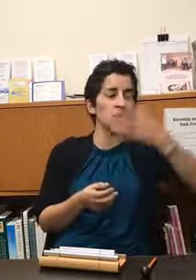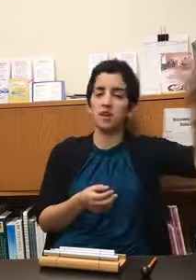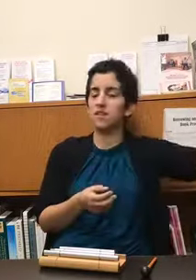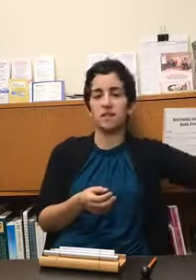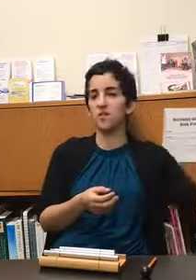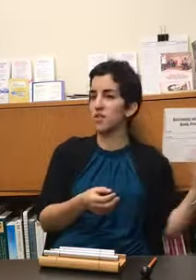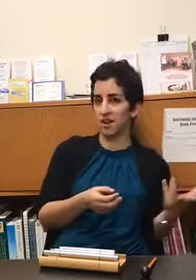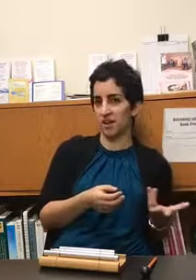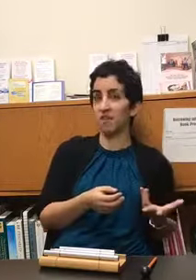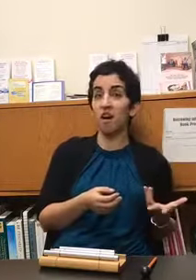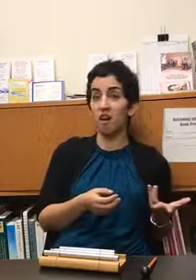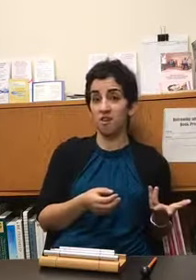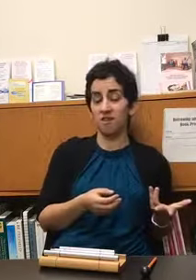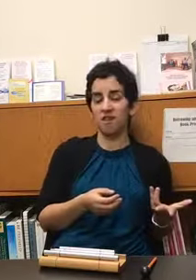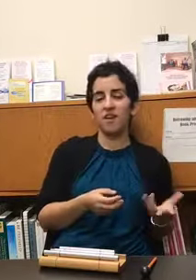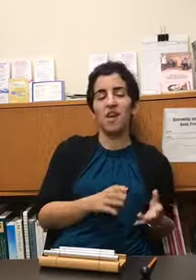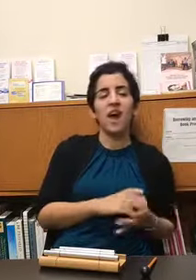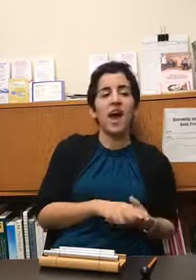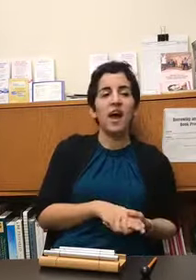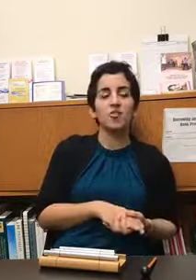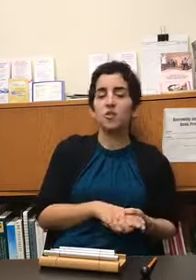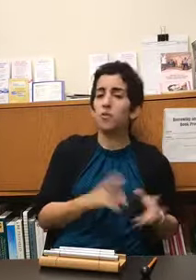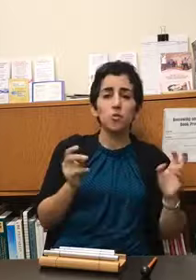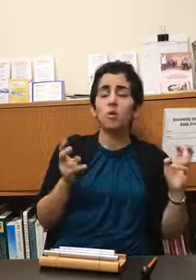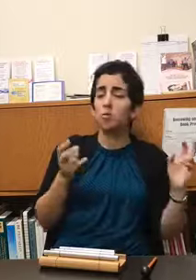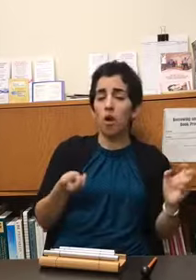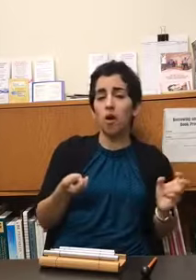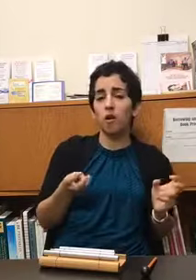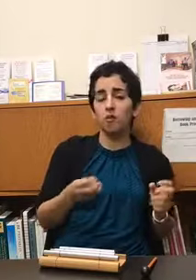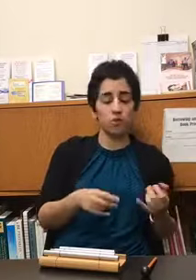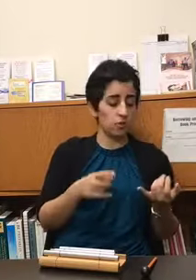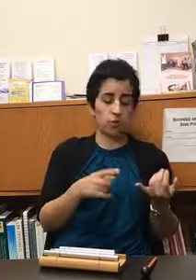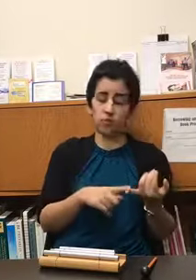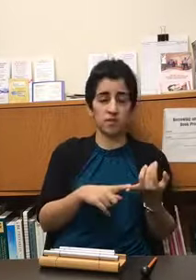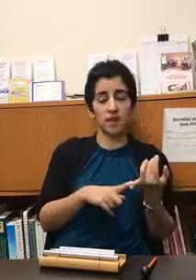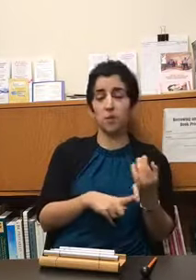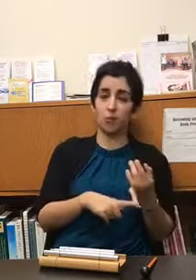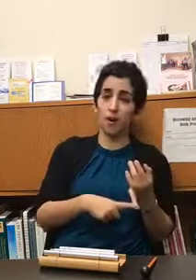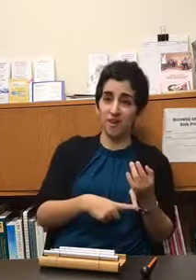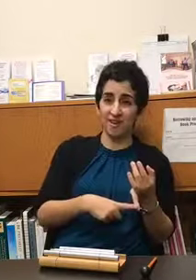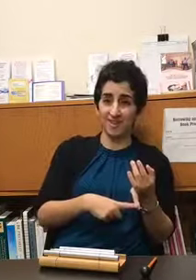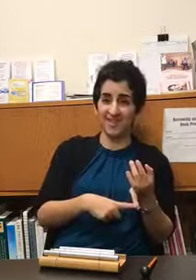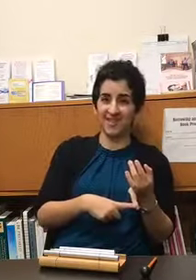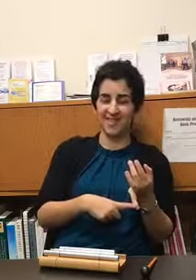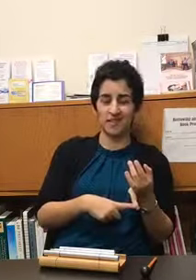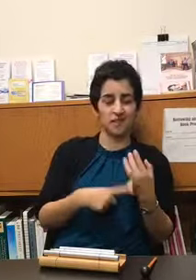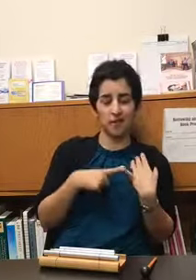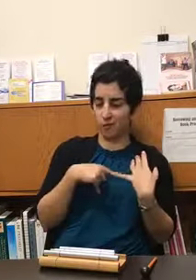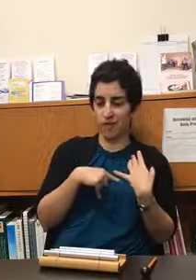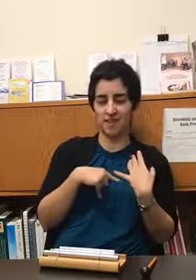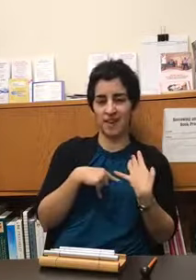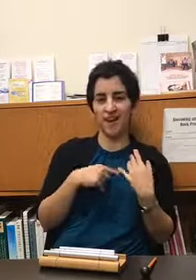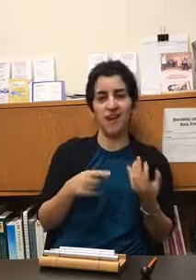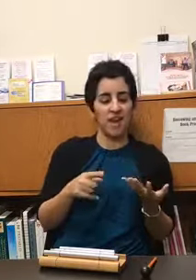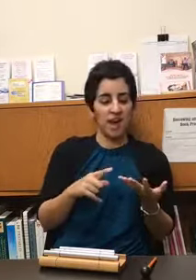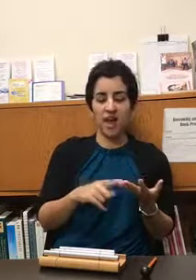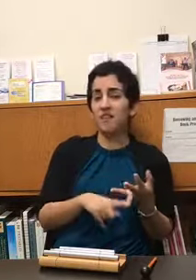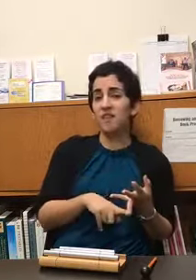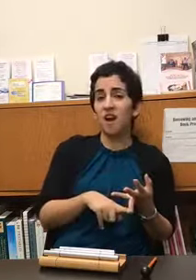it's it's fleeting it's gone and so if you do it wrong first of who's to say what wrong is it's not for me to say and it's gone